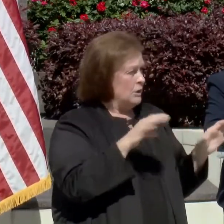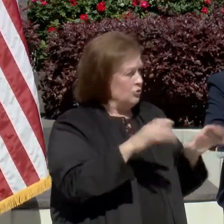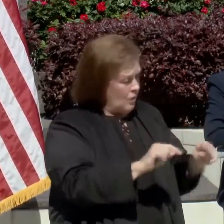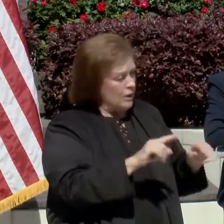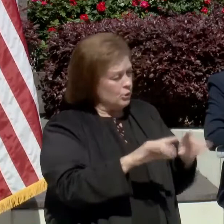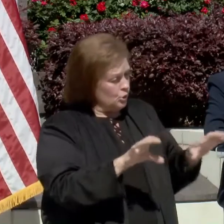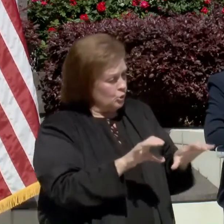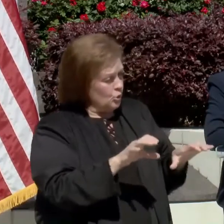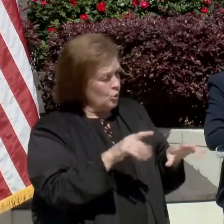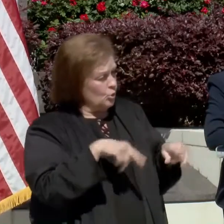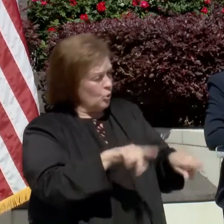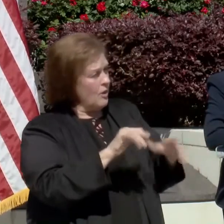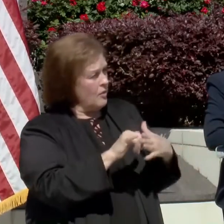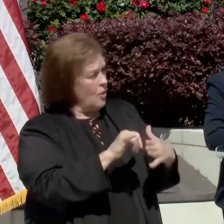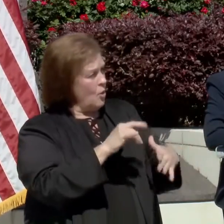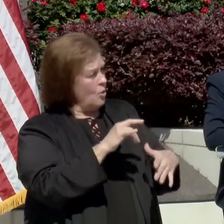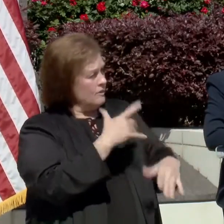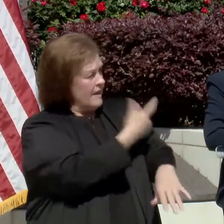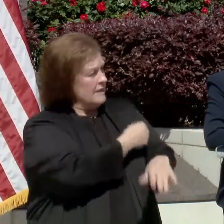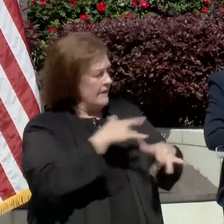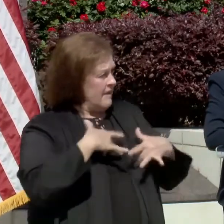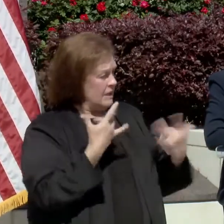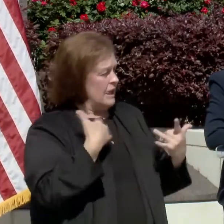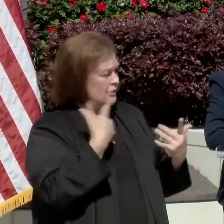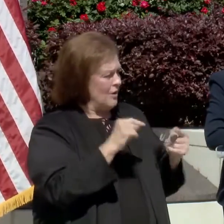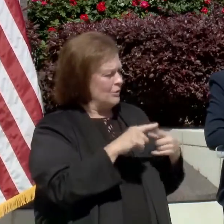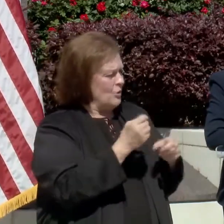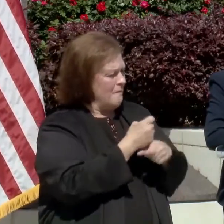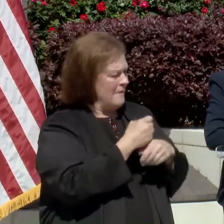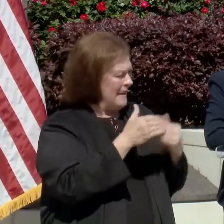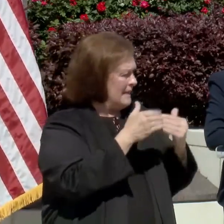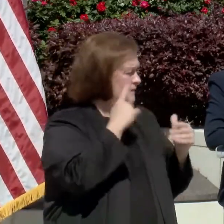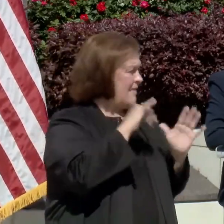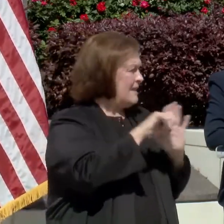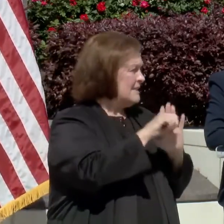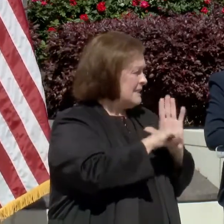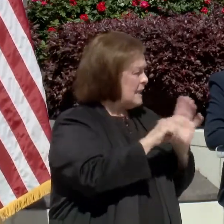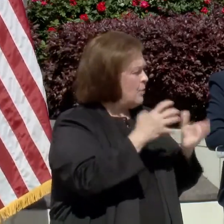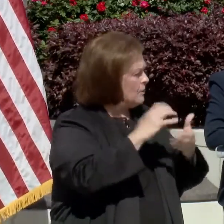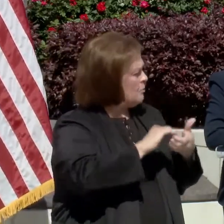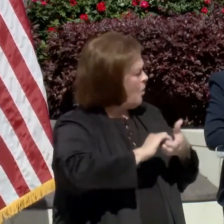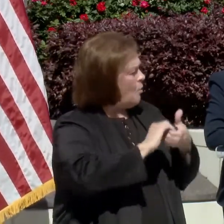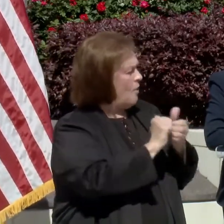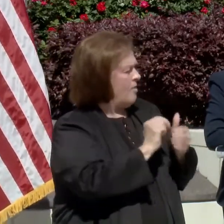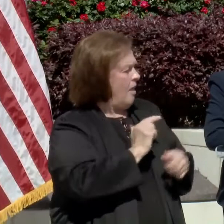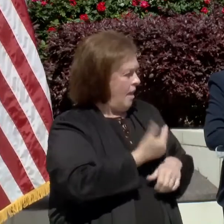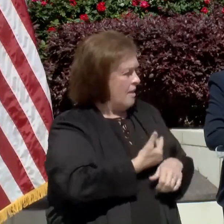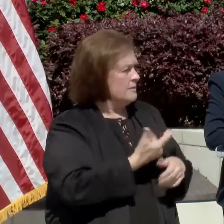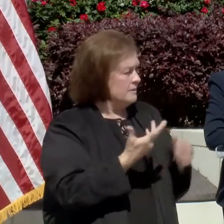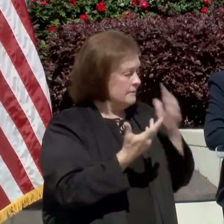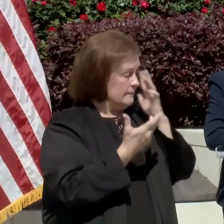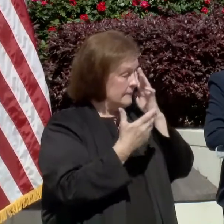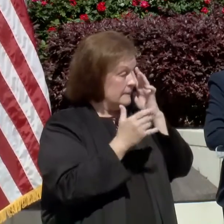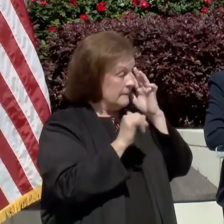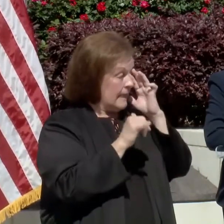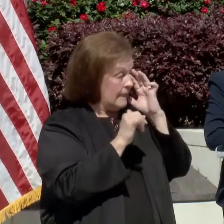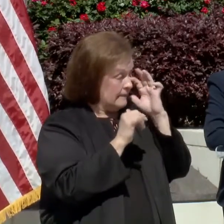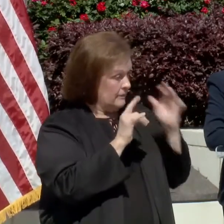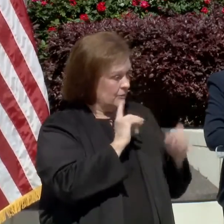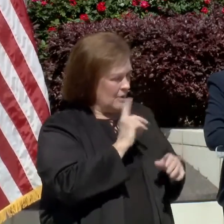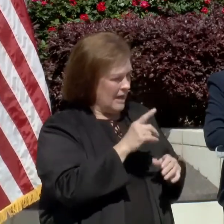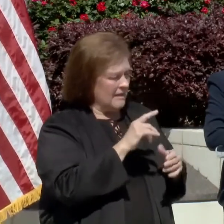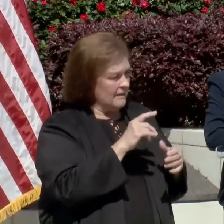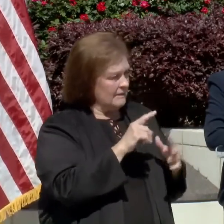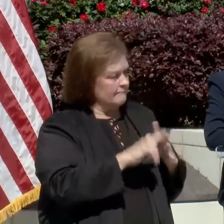with this vaccination event. I've always tried to make it easy for the state, um, to to partner with us. Um, so again, this is a